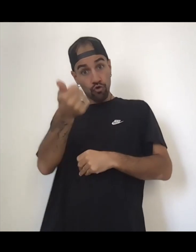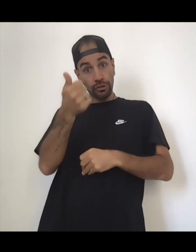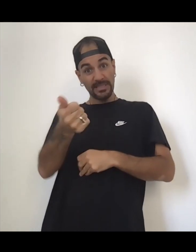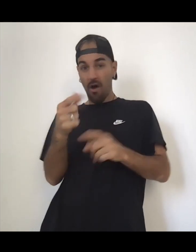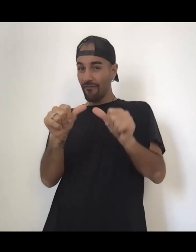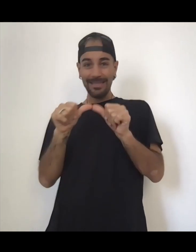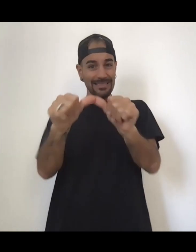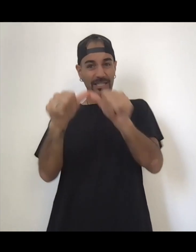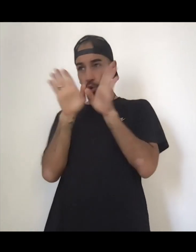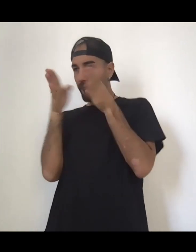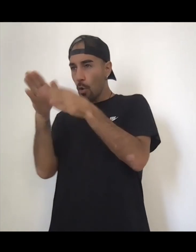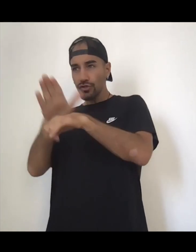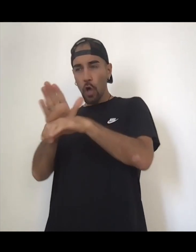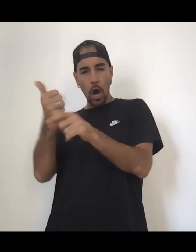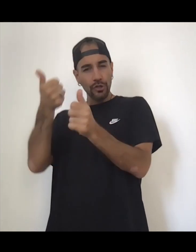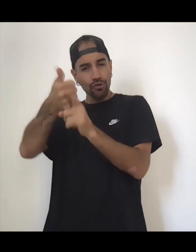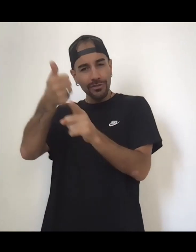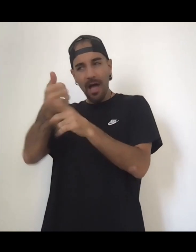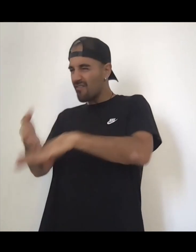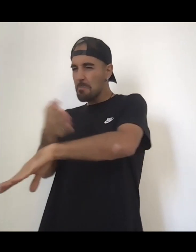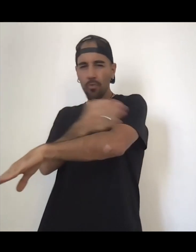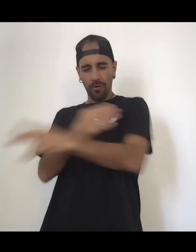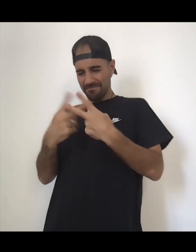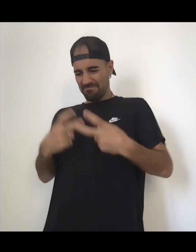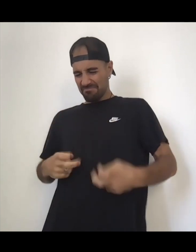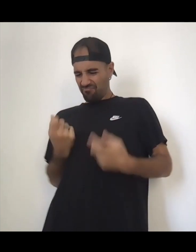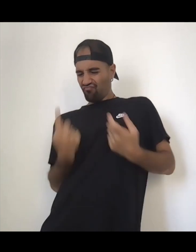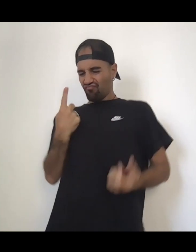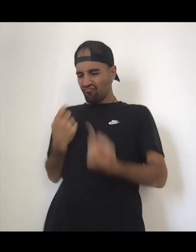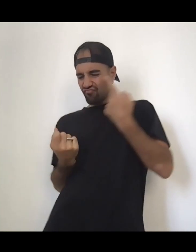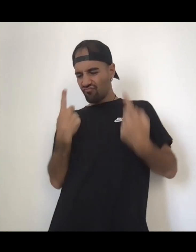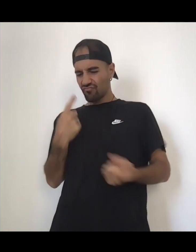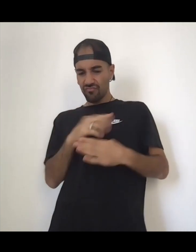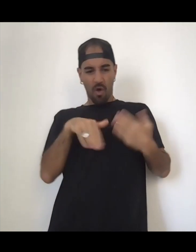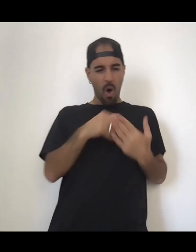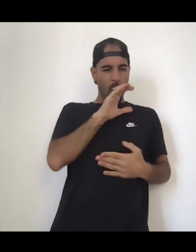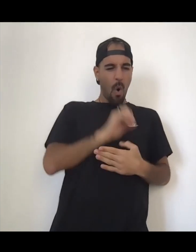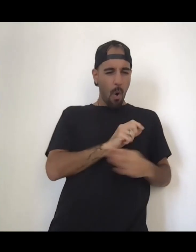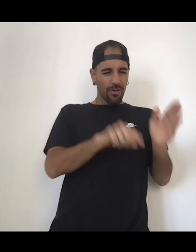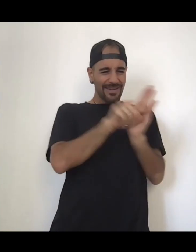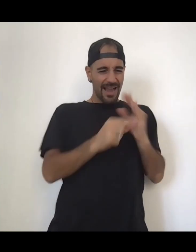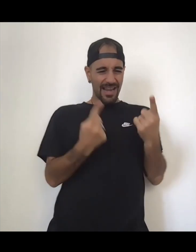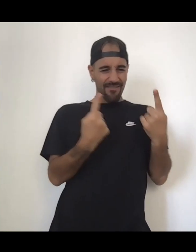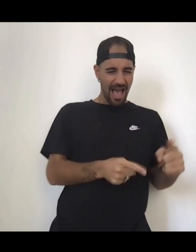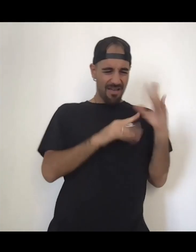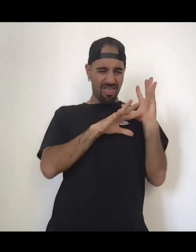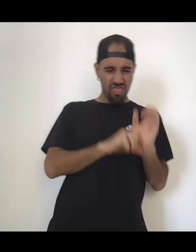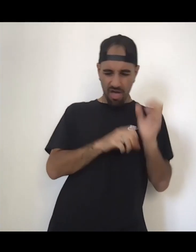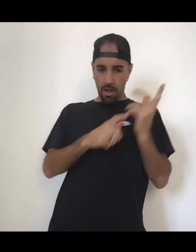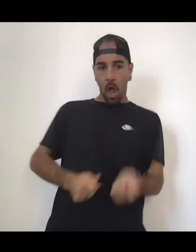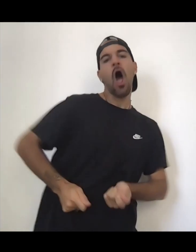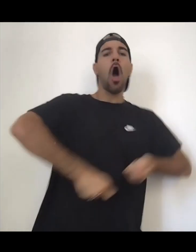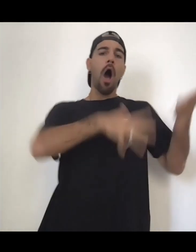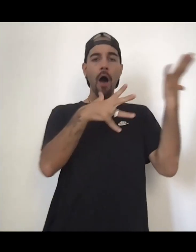shifts on an emotional maturity on a self-understanding self-reflection self-control